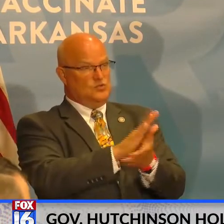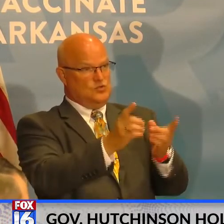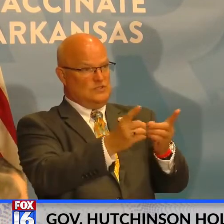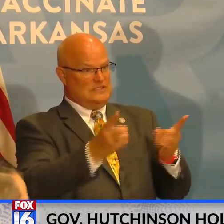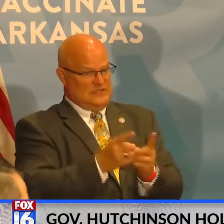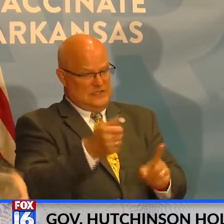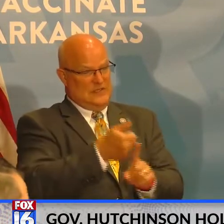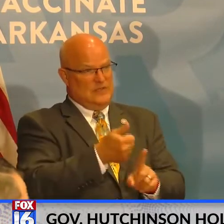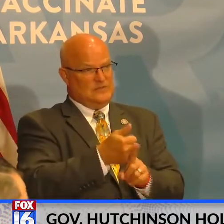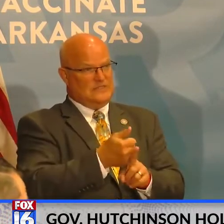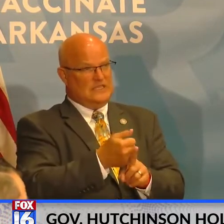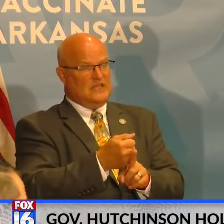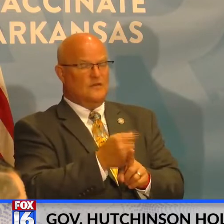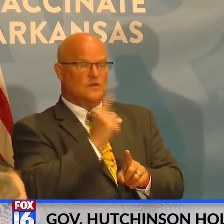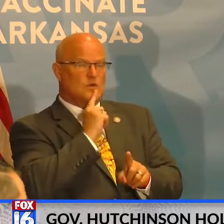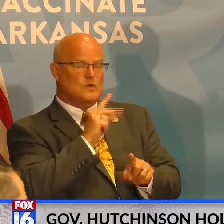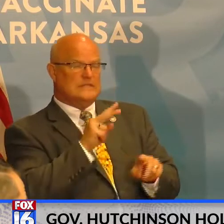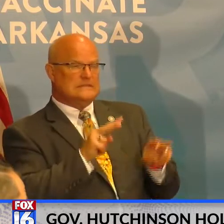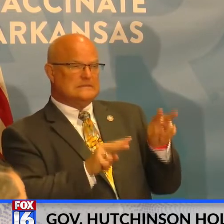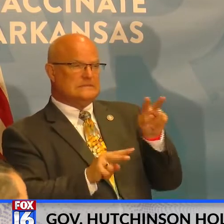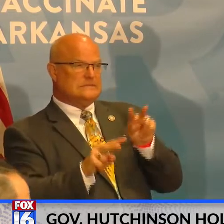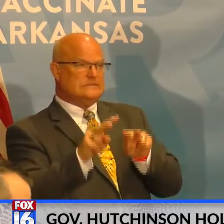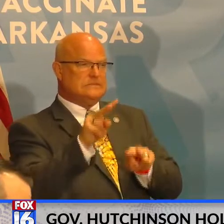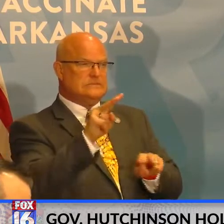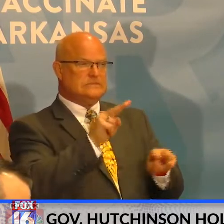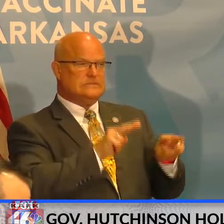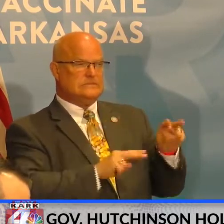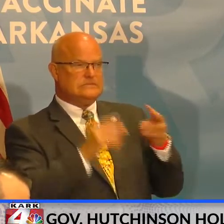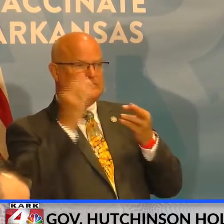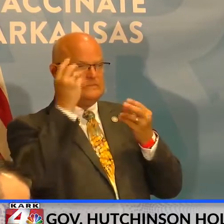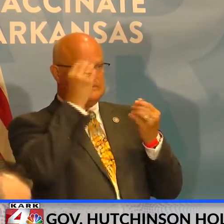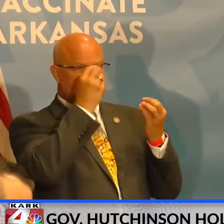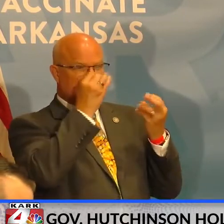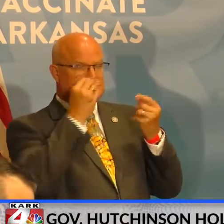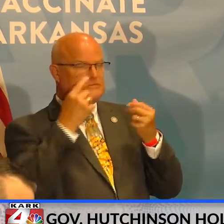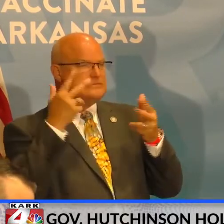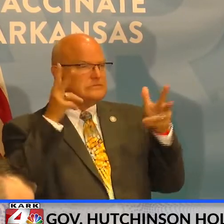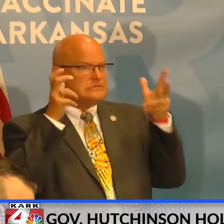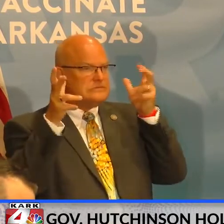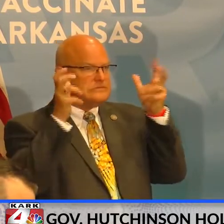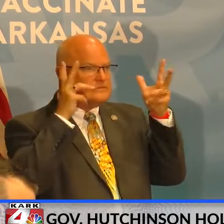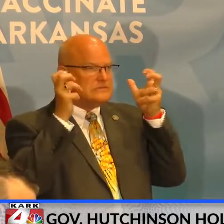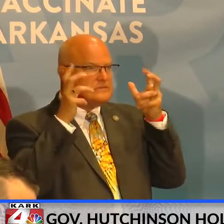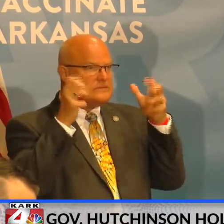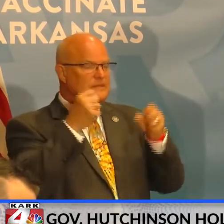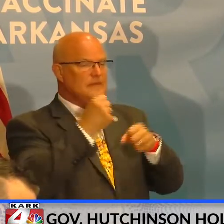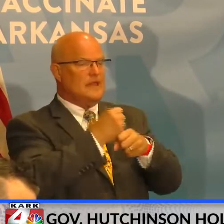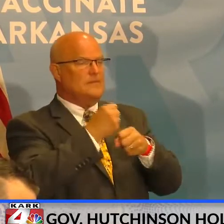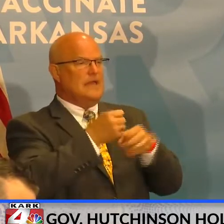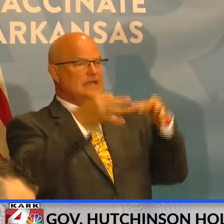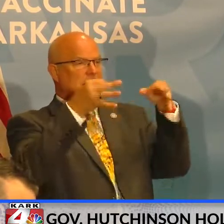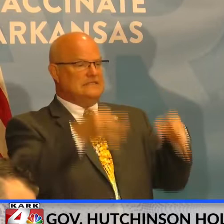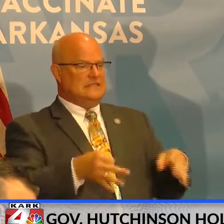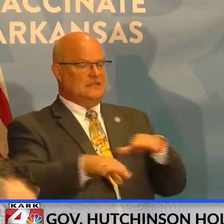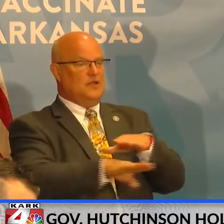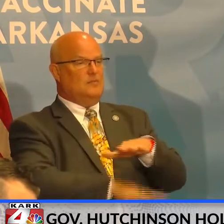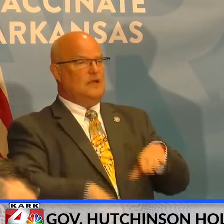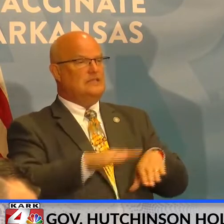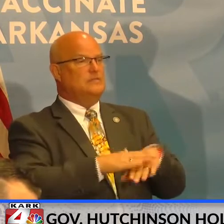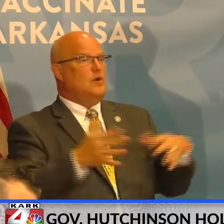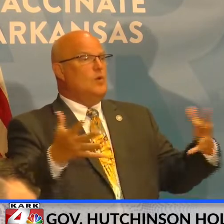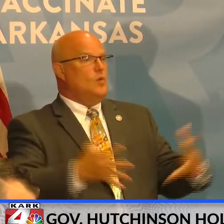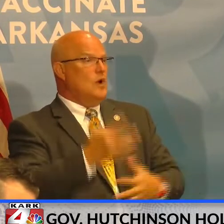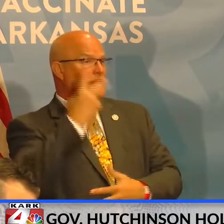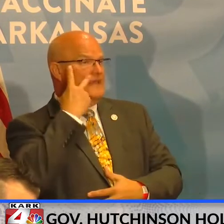are weighing this decision very carefully. They're listening to people and they're making a judgment based upon what they